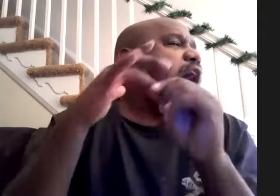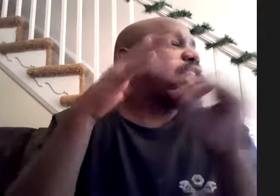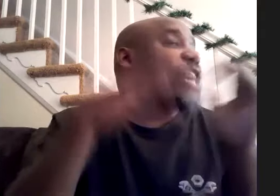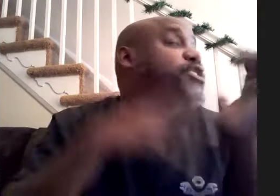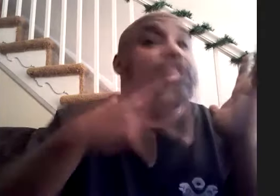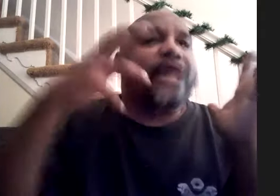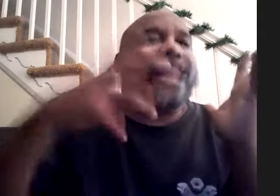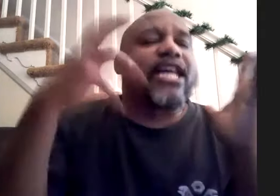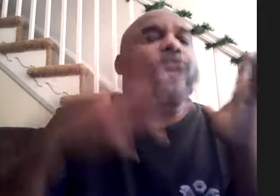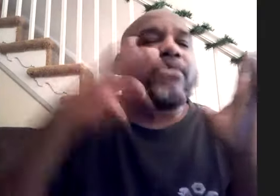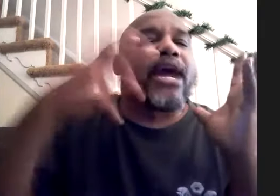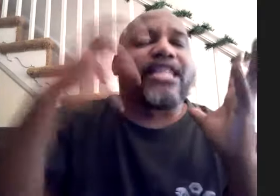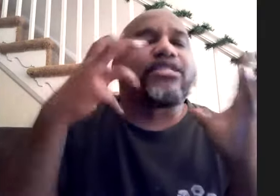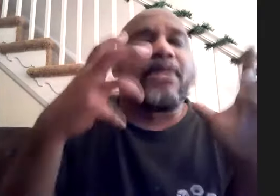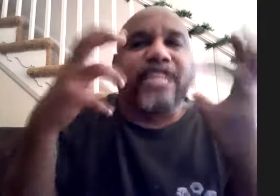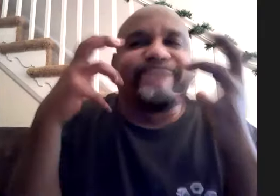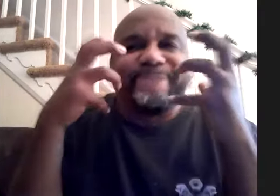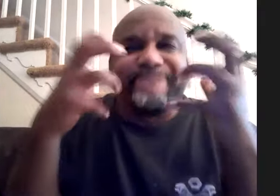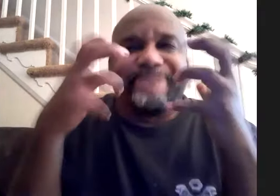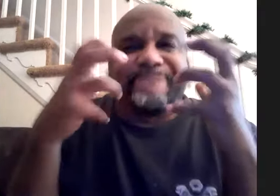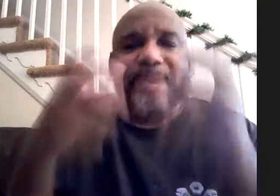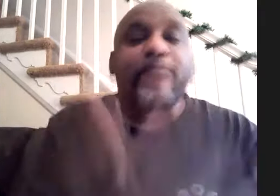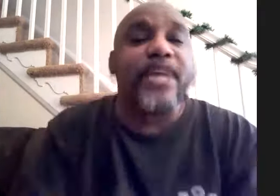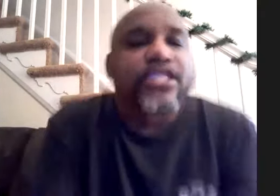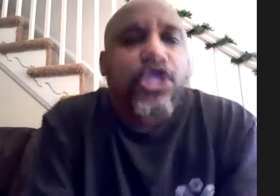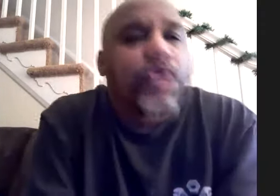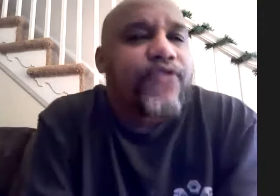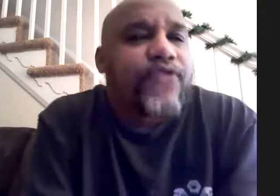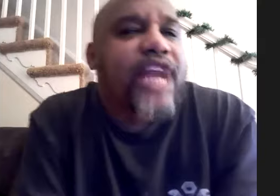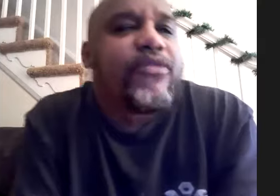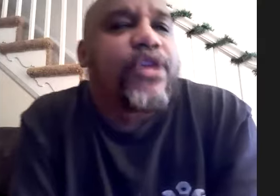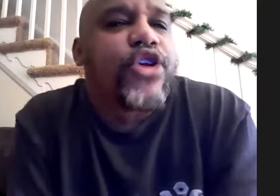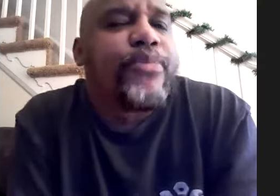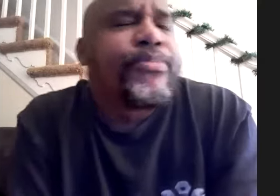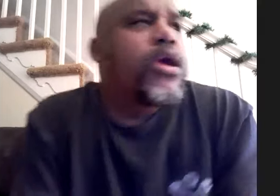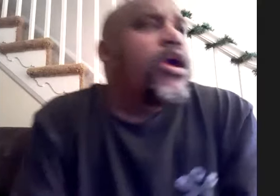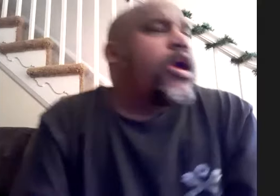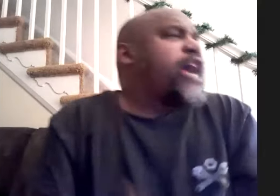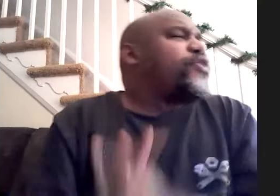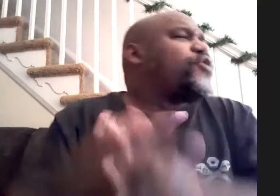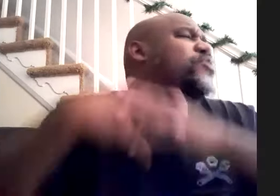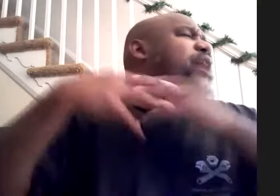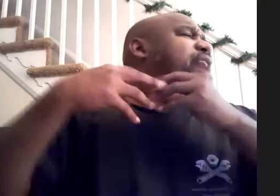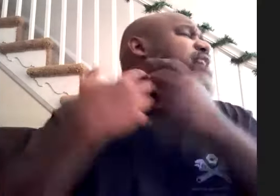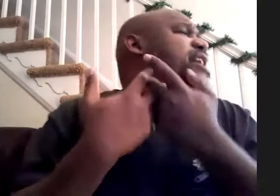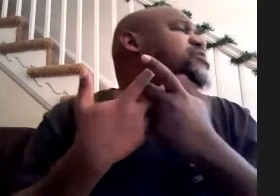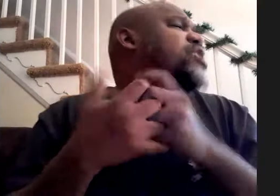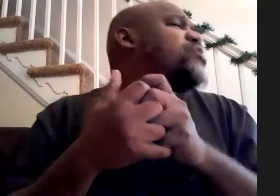that's like that's like one of my that's my my business slogan for lack of a better term and the reason why i say that it's like okay